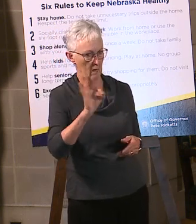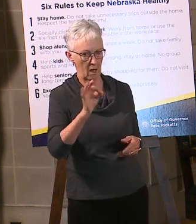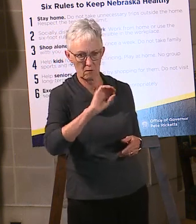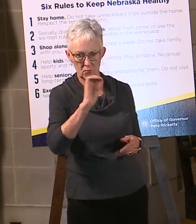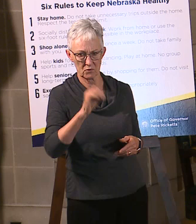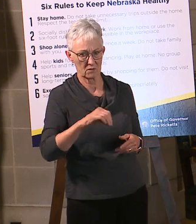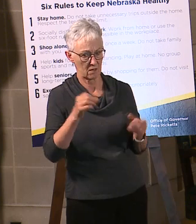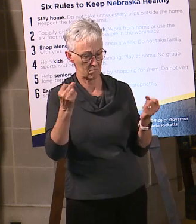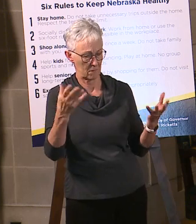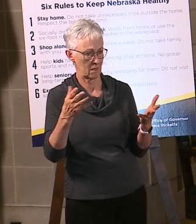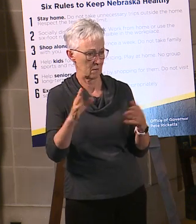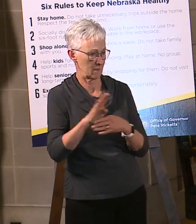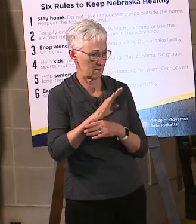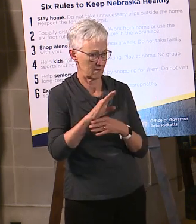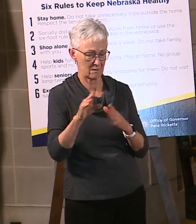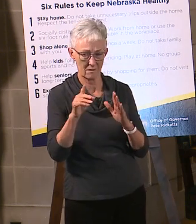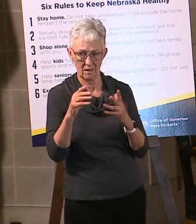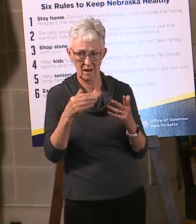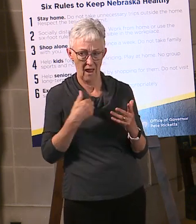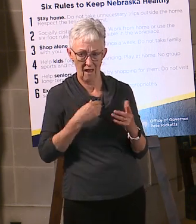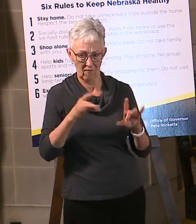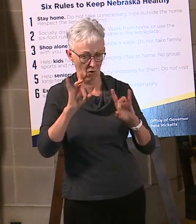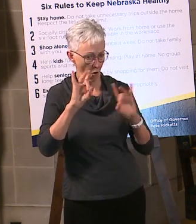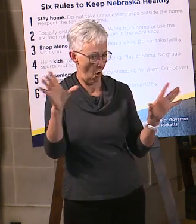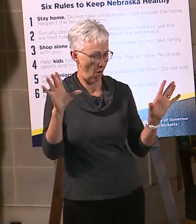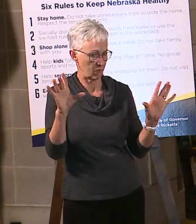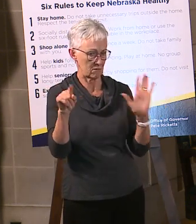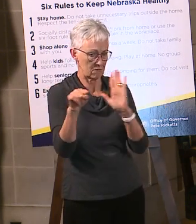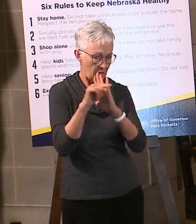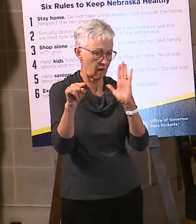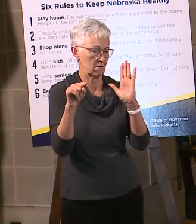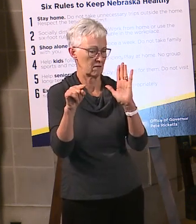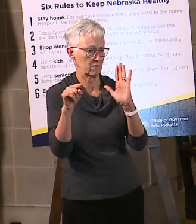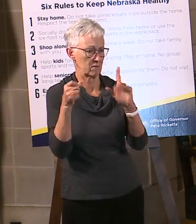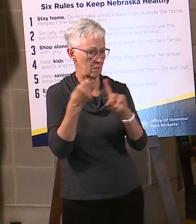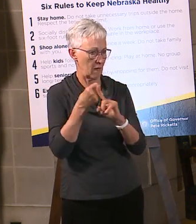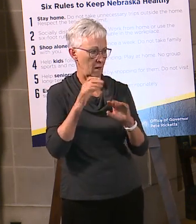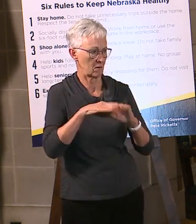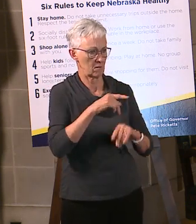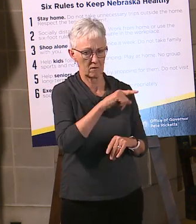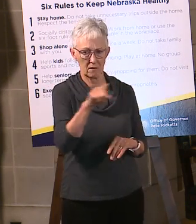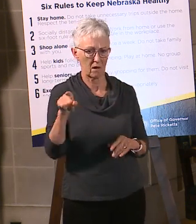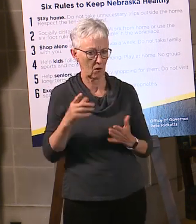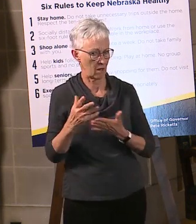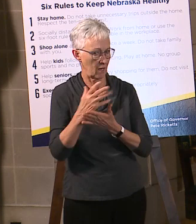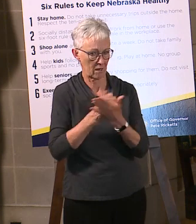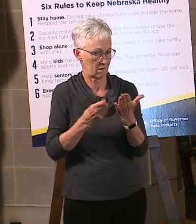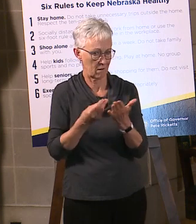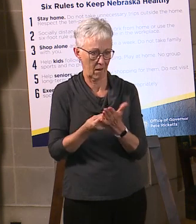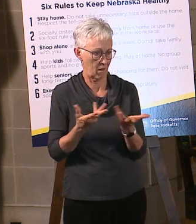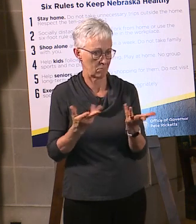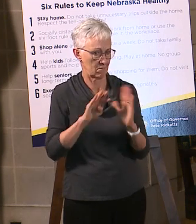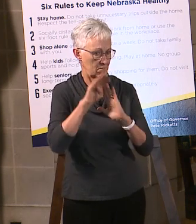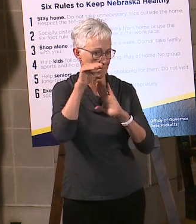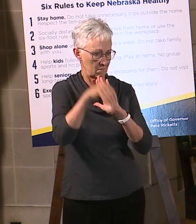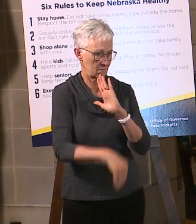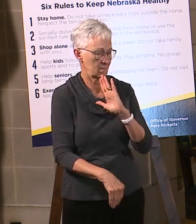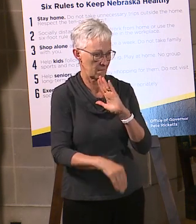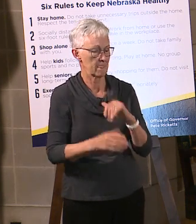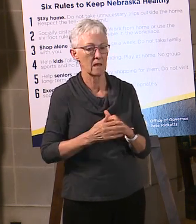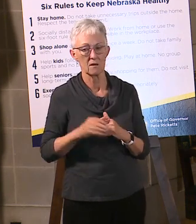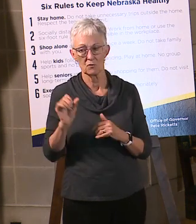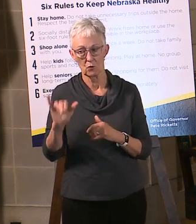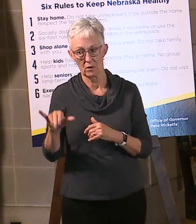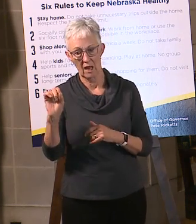how wide this problem is. mean, this has been a huge impact on Nebraska businesses. And what the survey does is really, you know, quantify